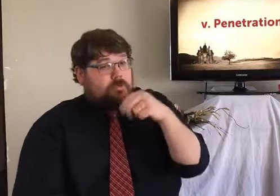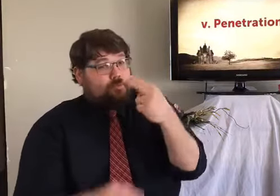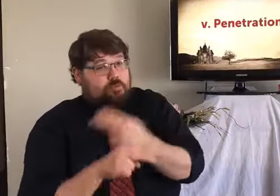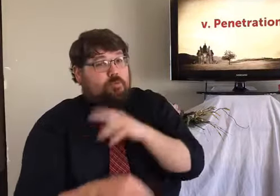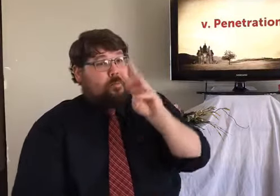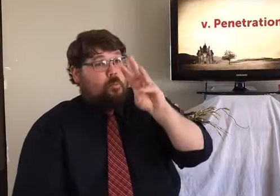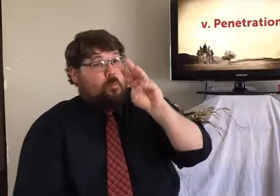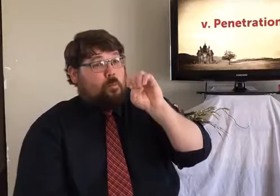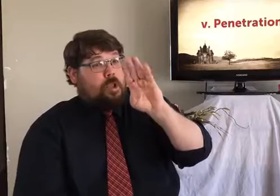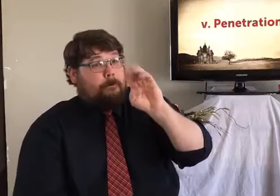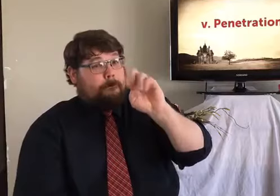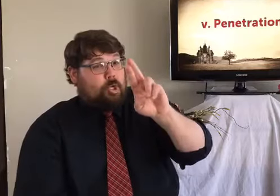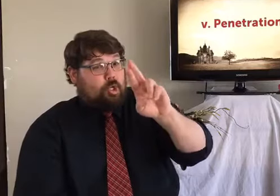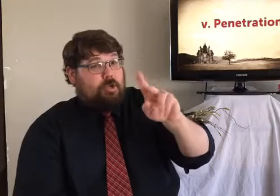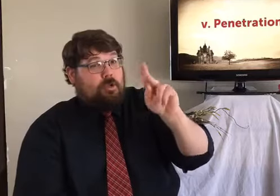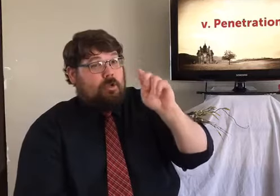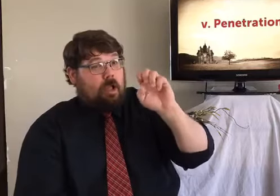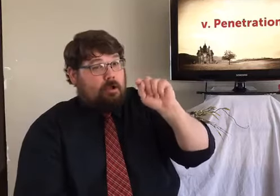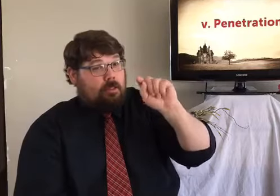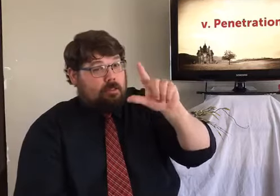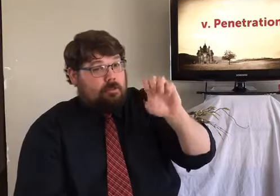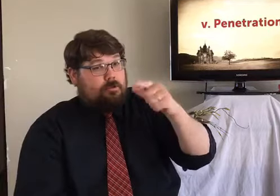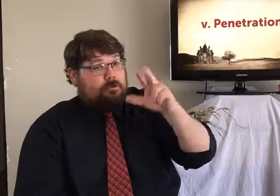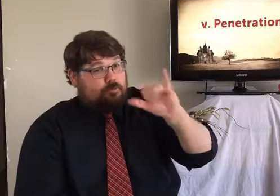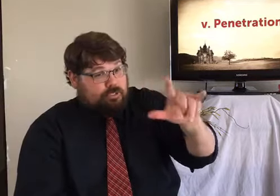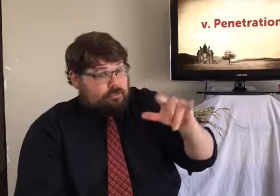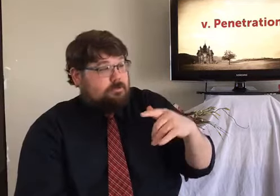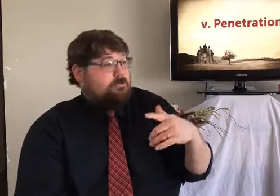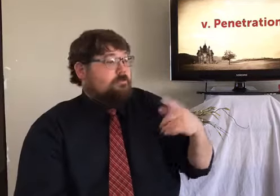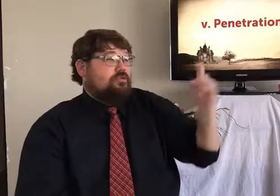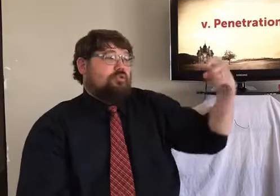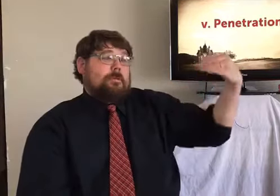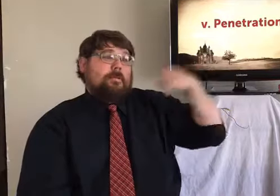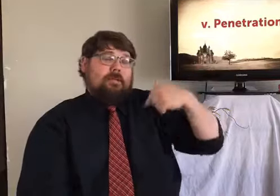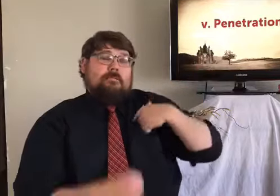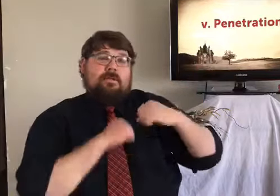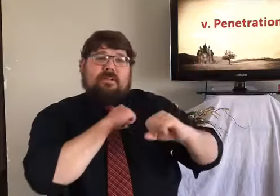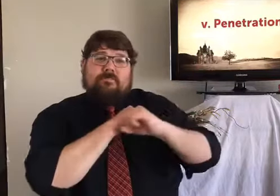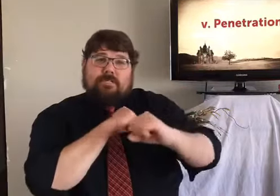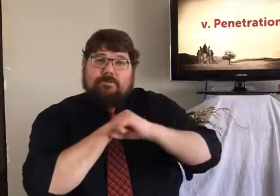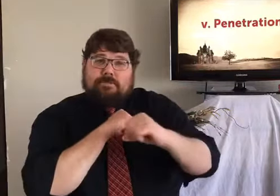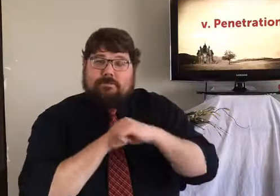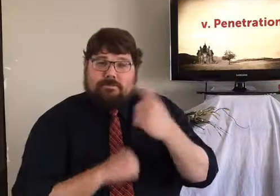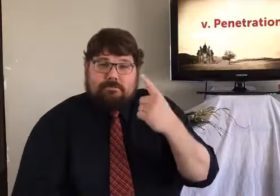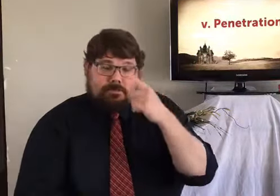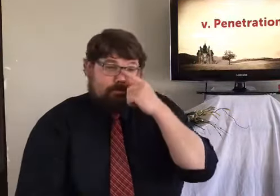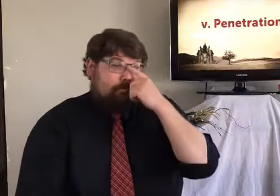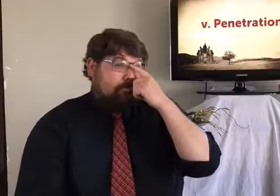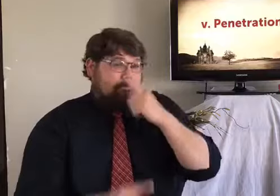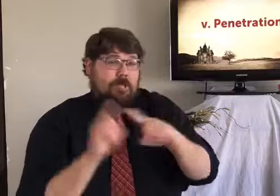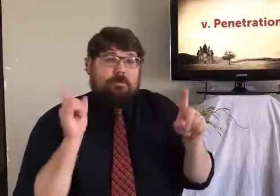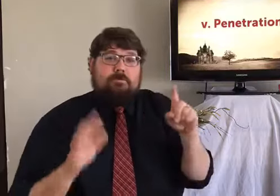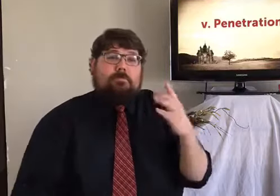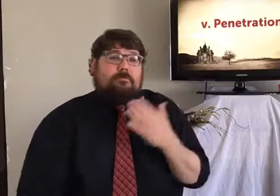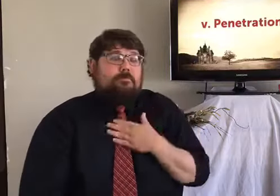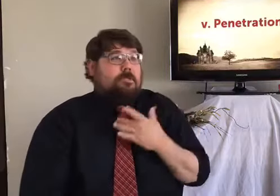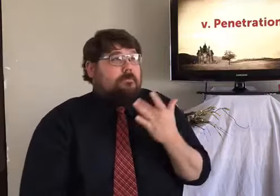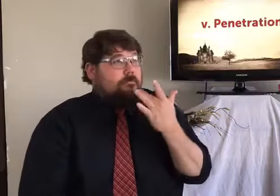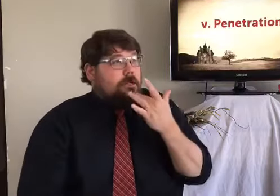And then, remember, I told you that I was going to tell you about my turkey. I love Weber Grill. They should pay me to advertise.